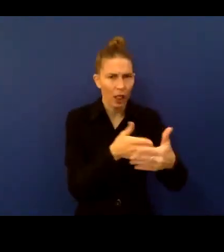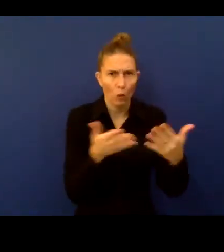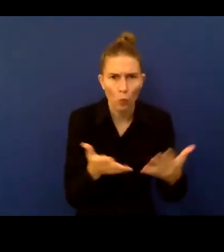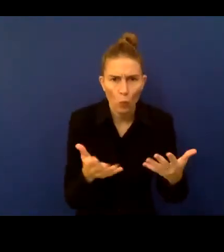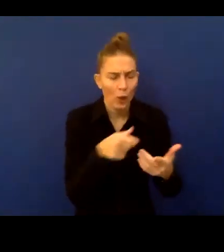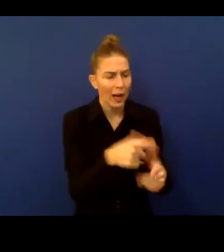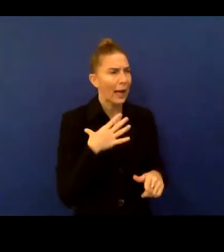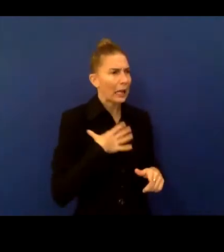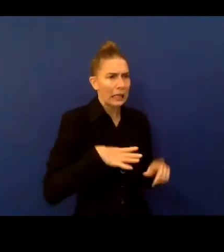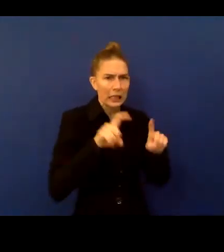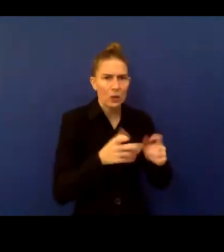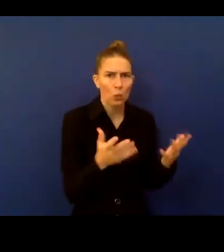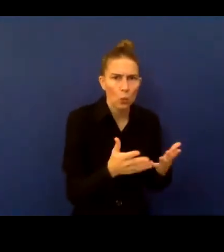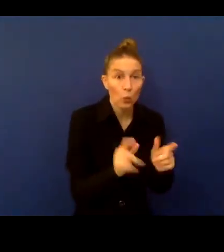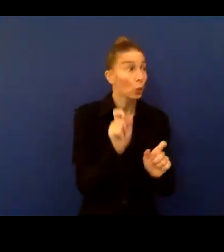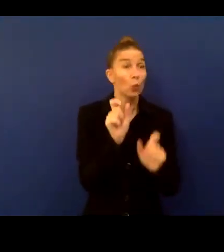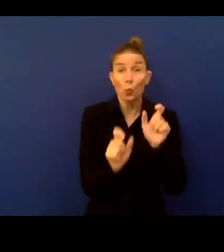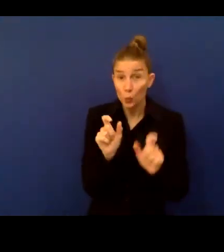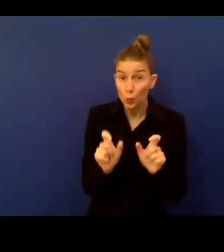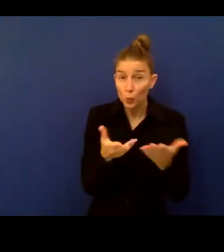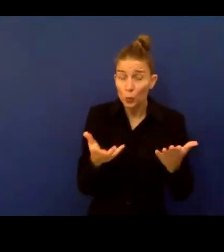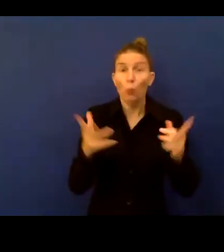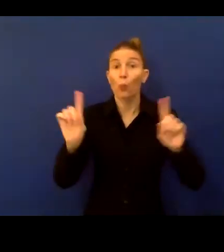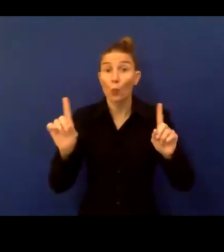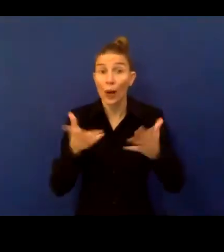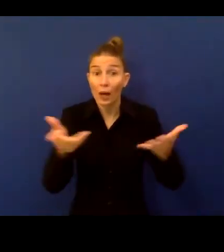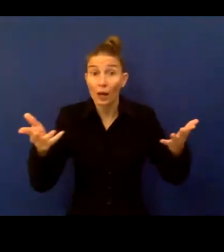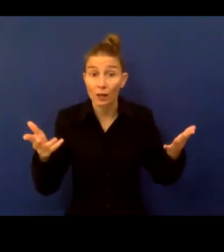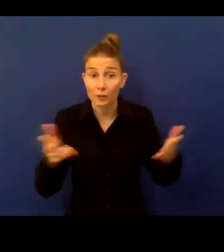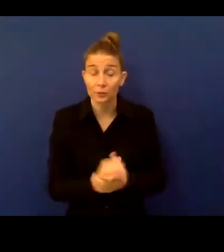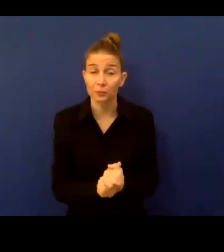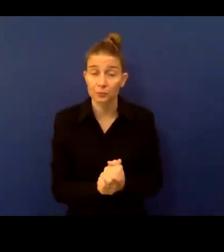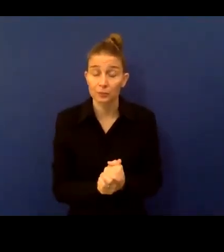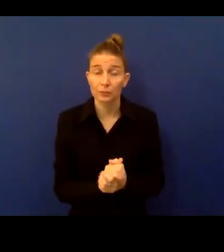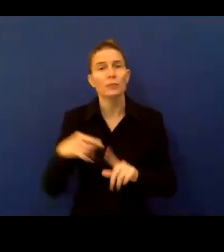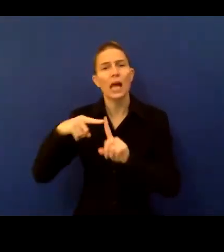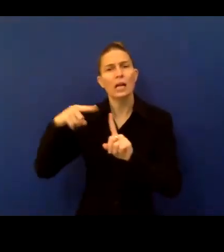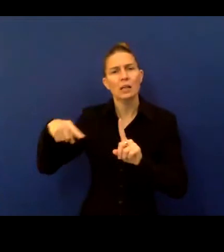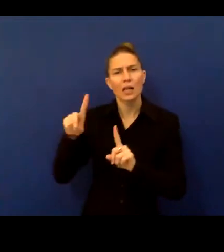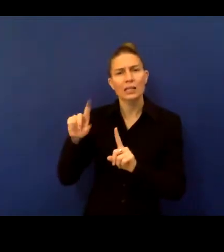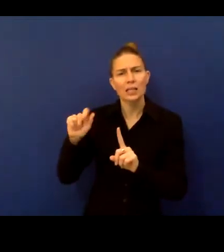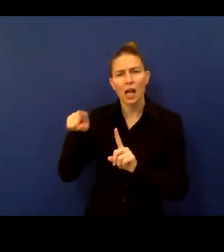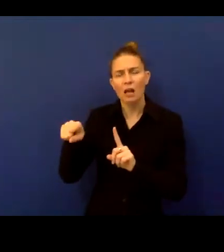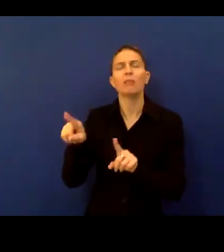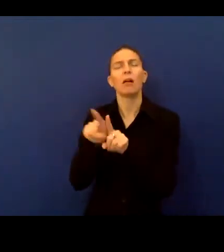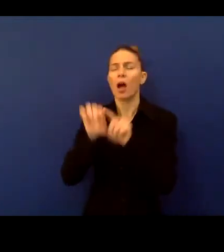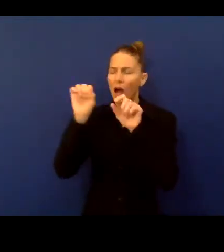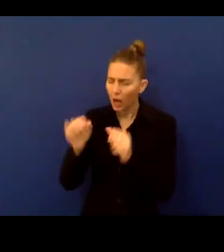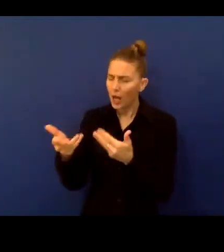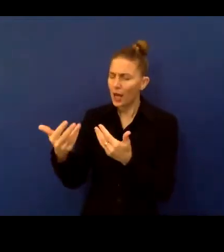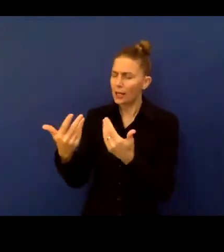and where. And secondly, data can tell us what works and what doesn't.